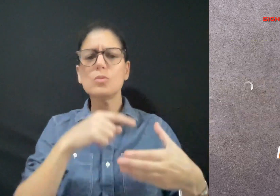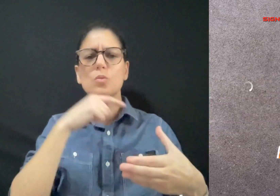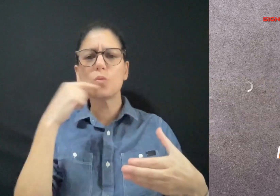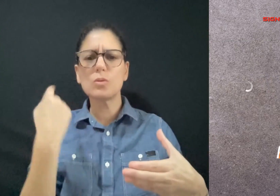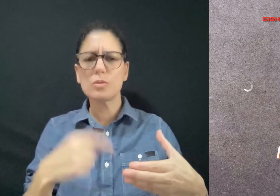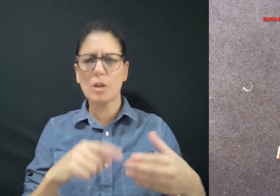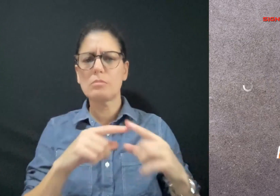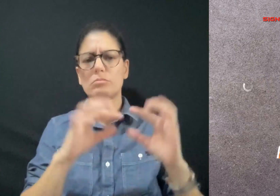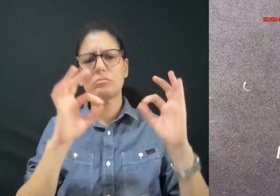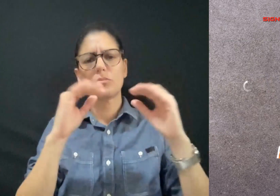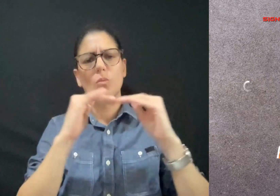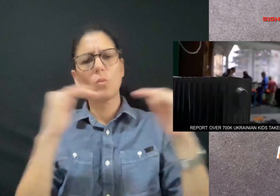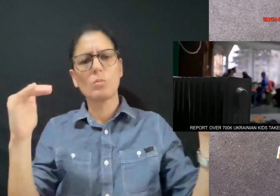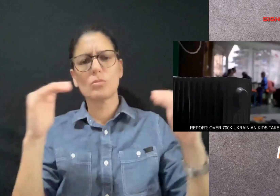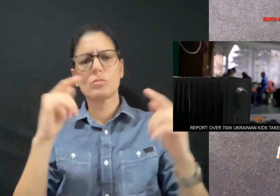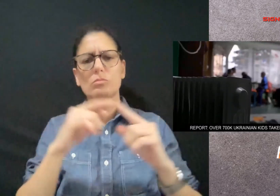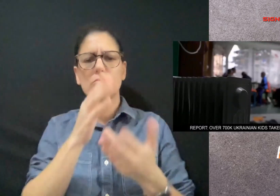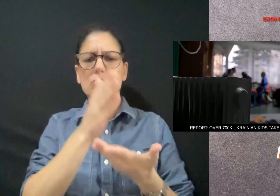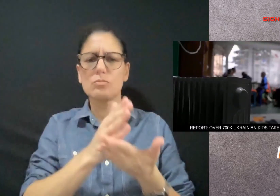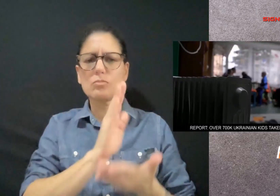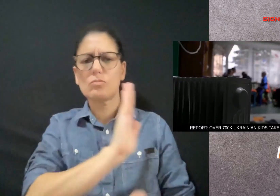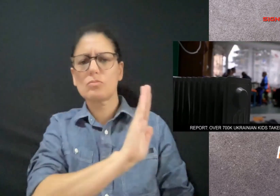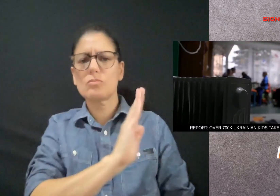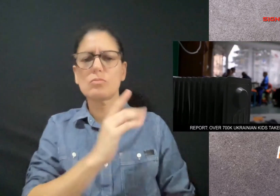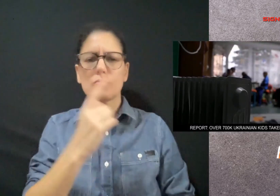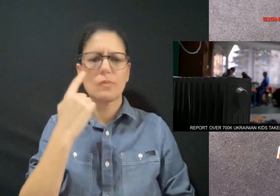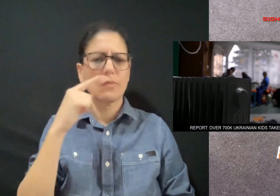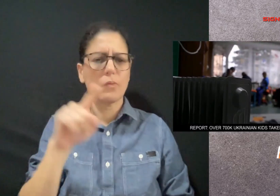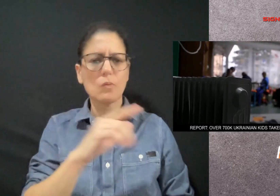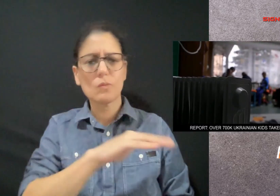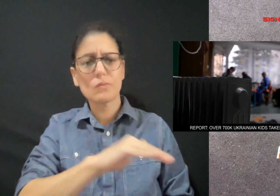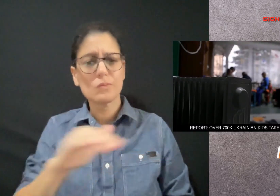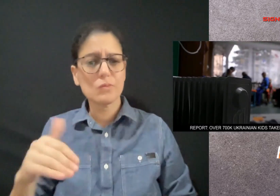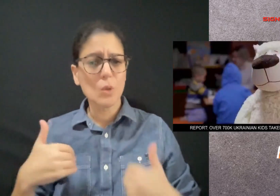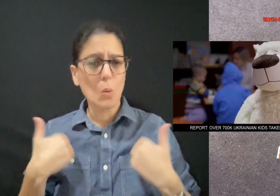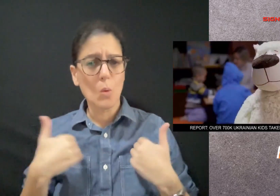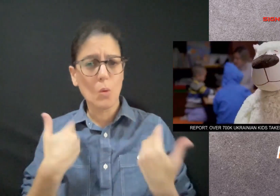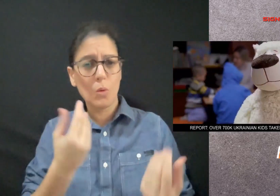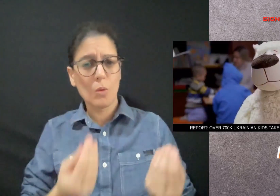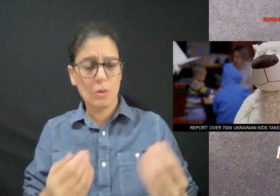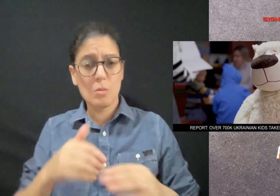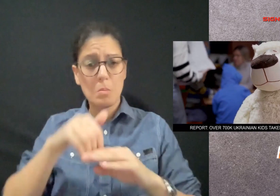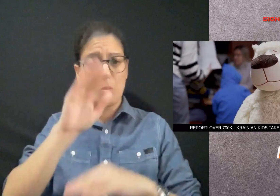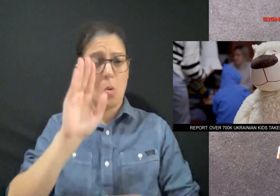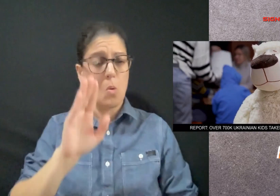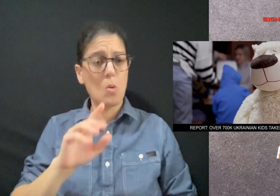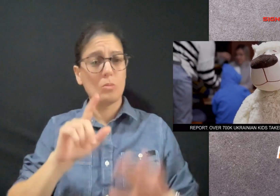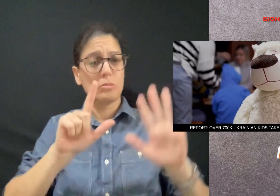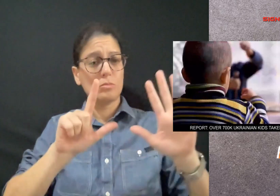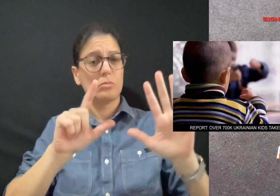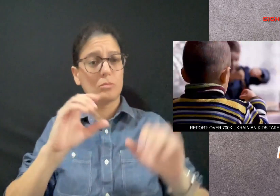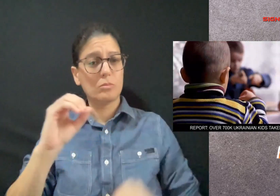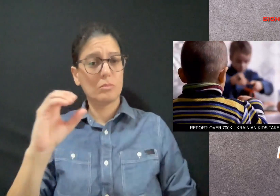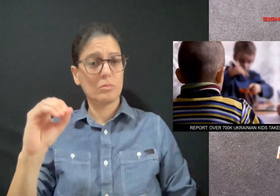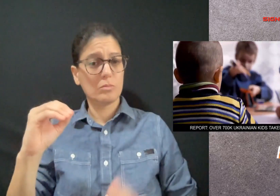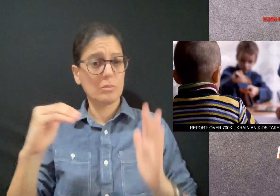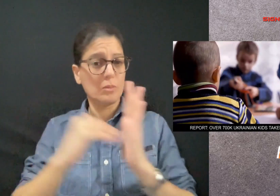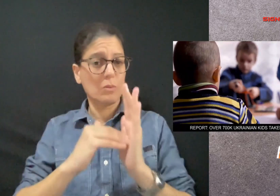According to a report from a Russian Children's Rights Group, over 700,000 Ukrainian